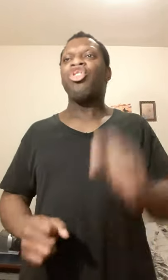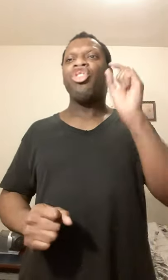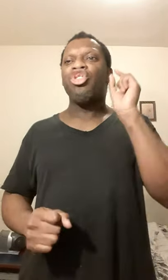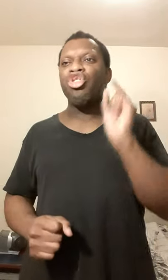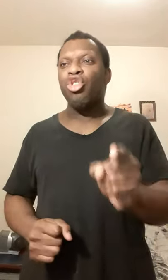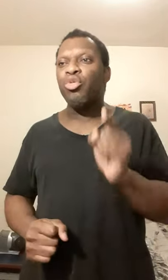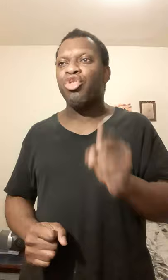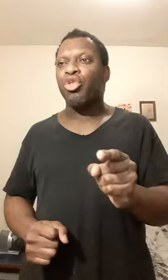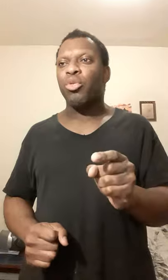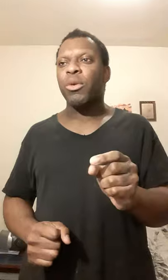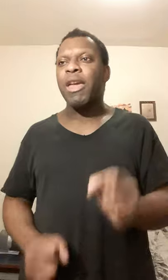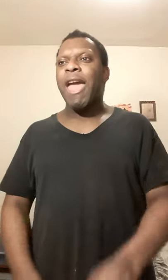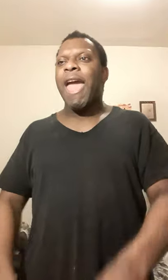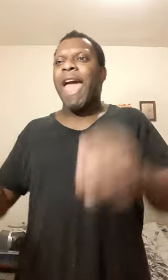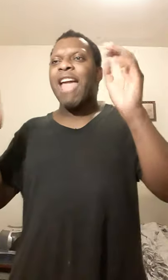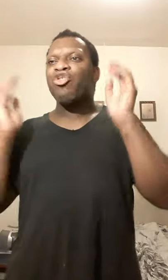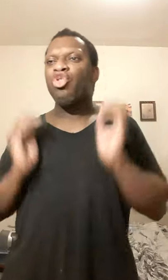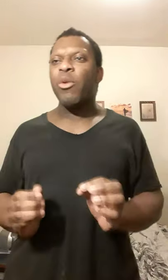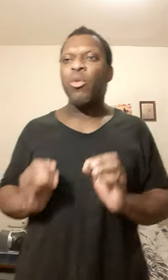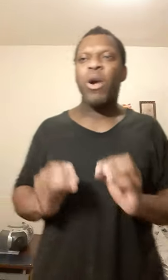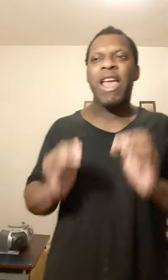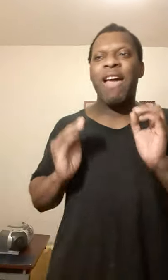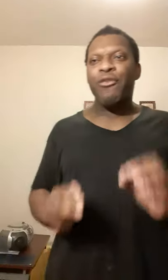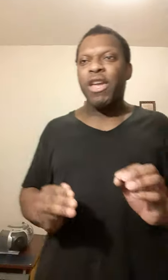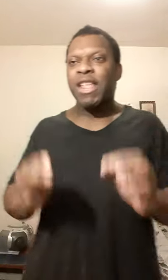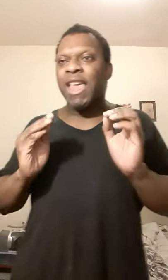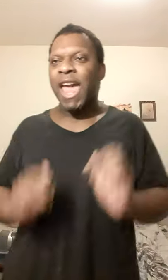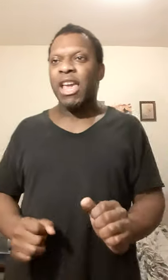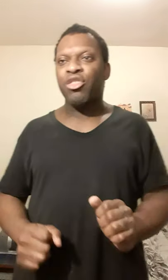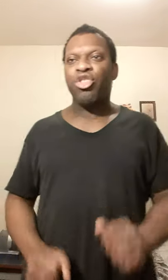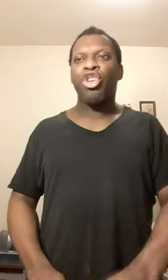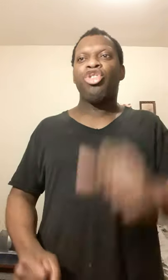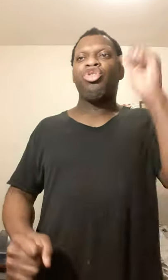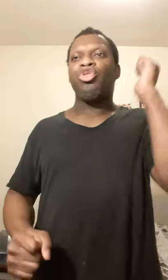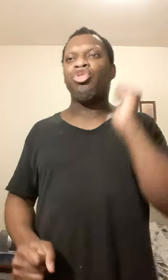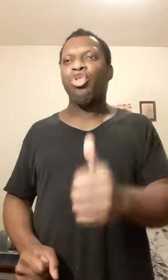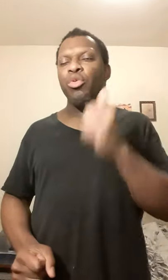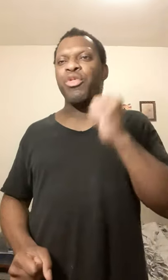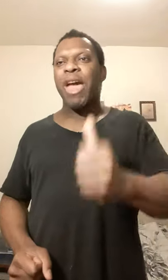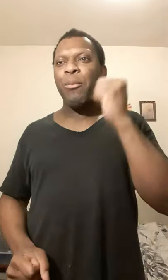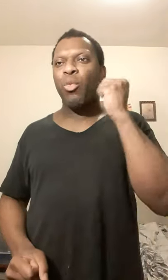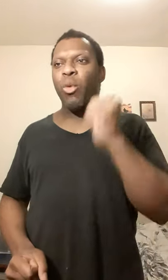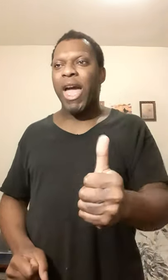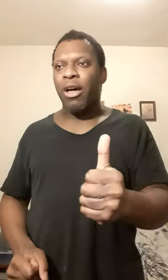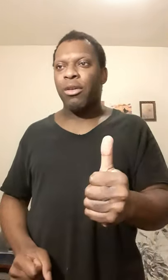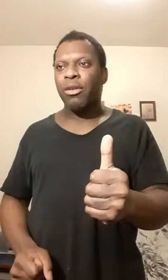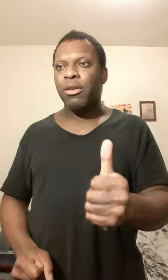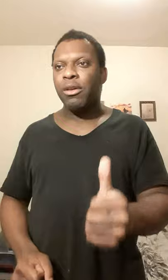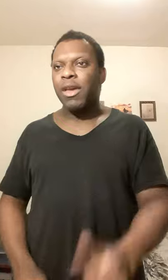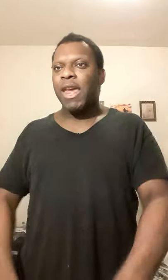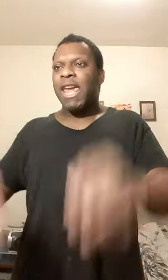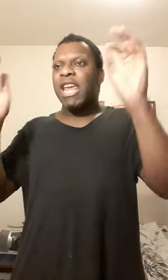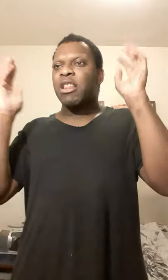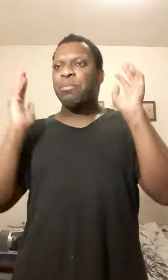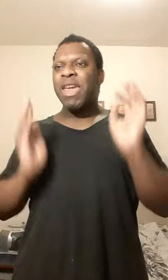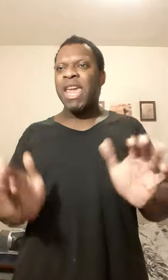you do and doing whatever it takes to do them well. It's being